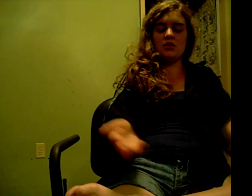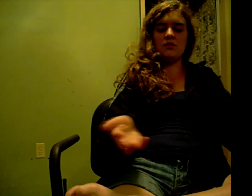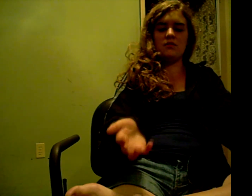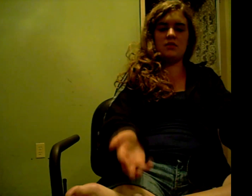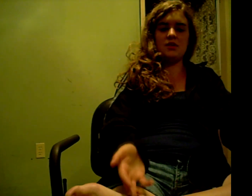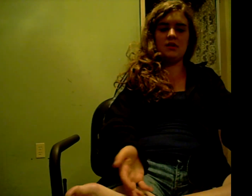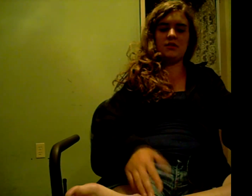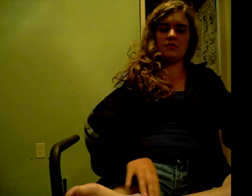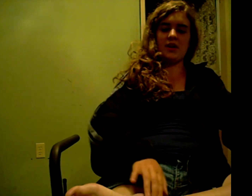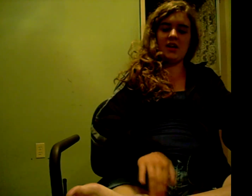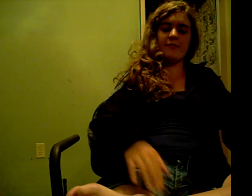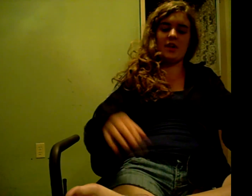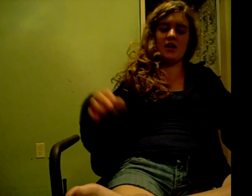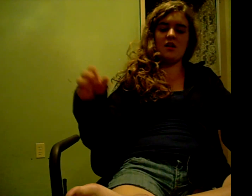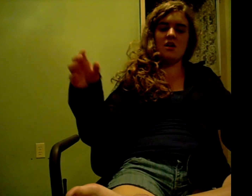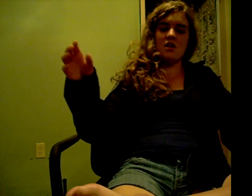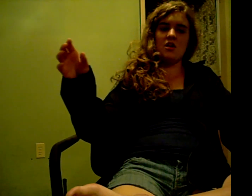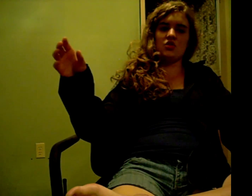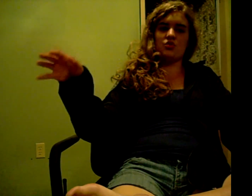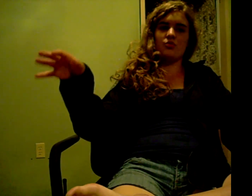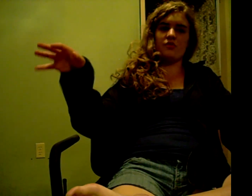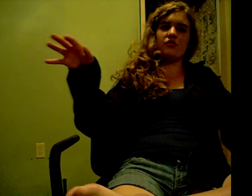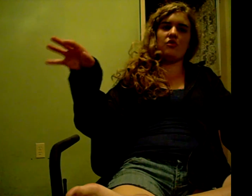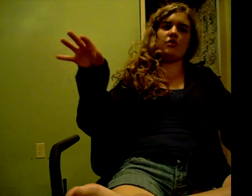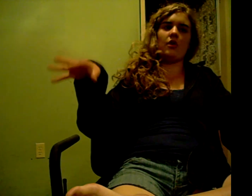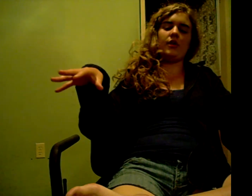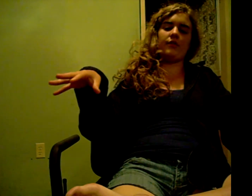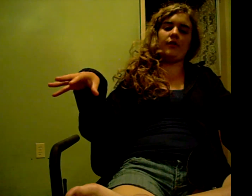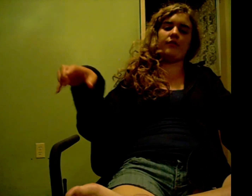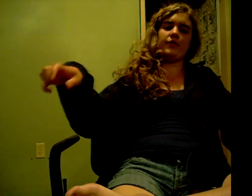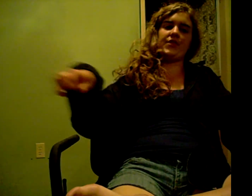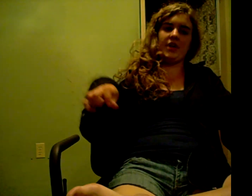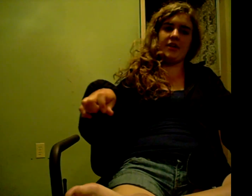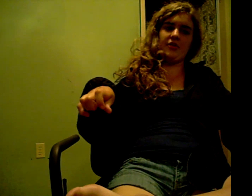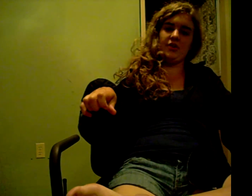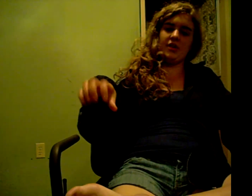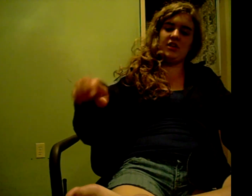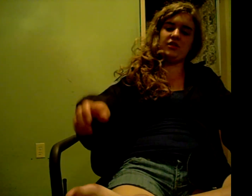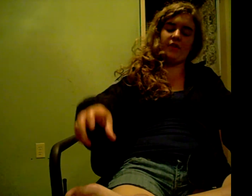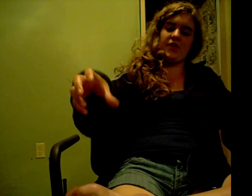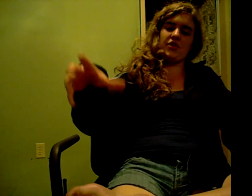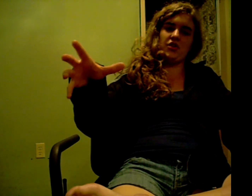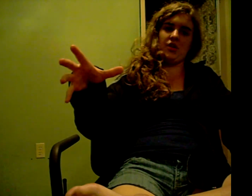you serious? So I have my sort of cooked hot dog from the lighter and it's finally cooking.